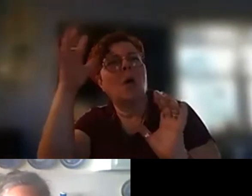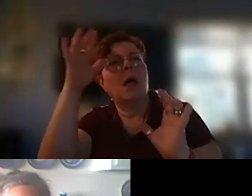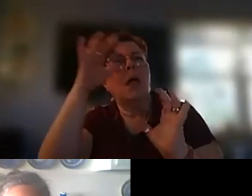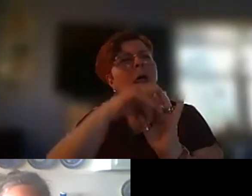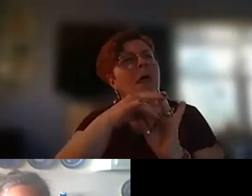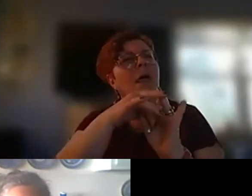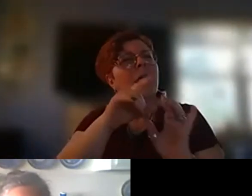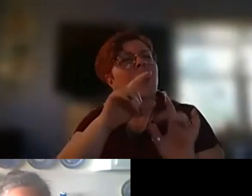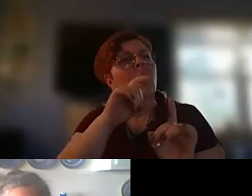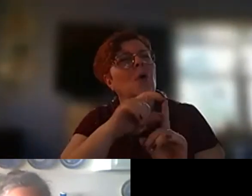word indigenous